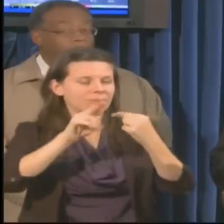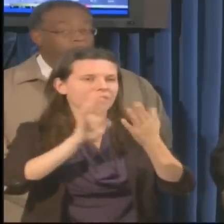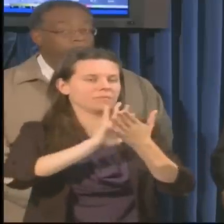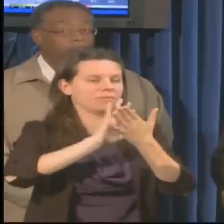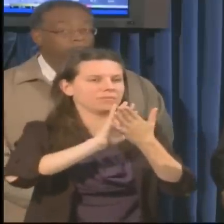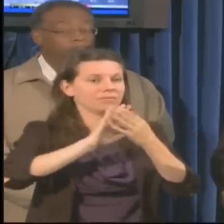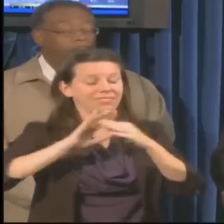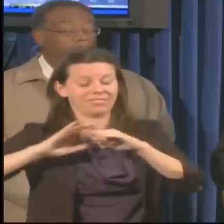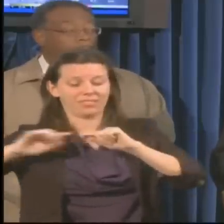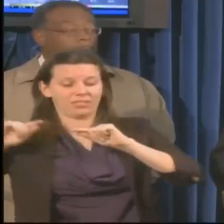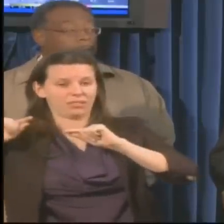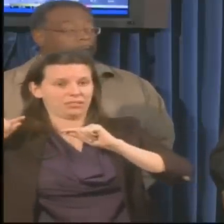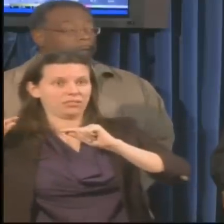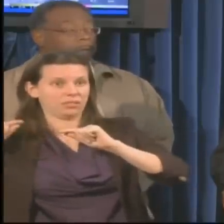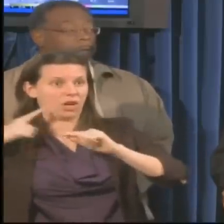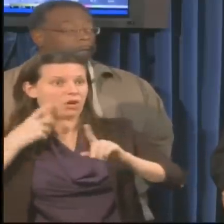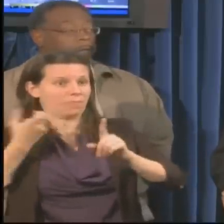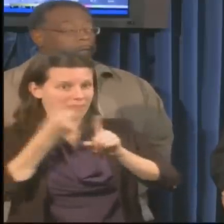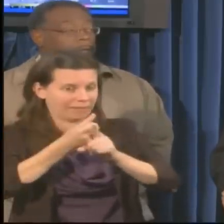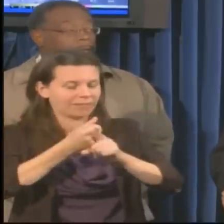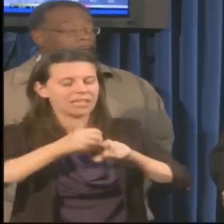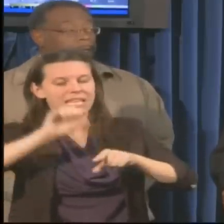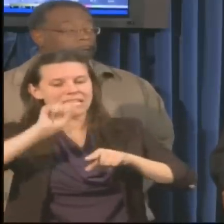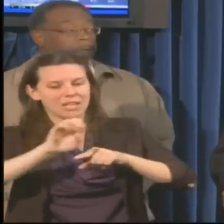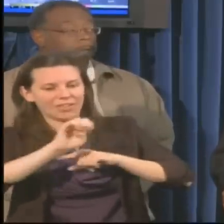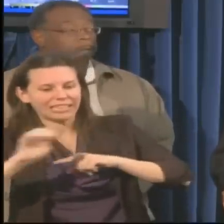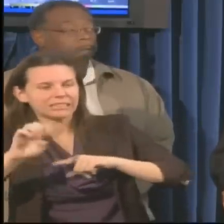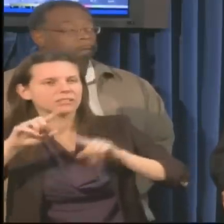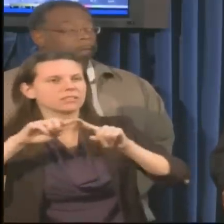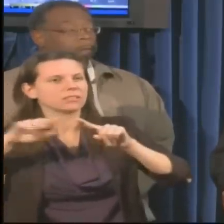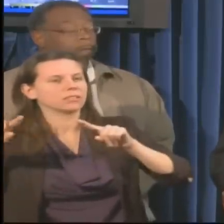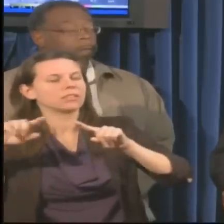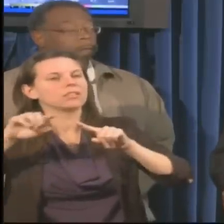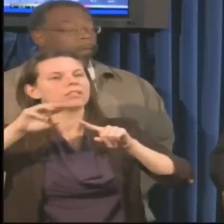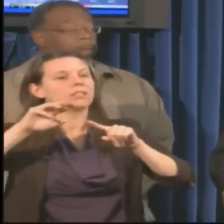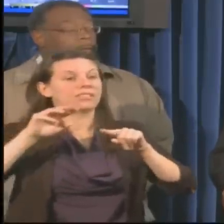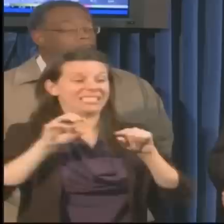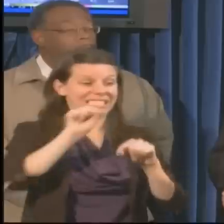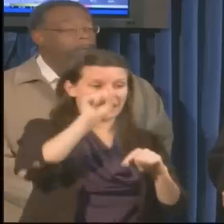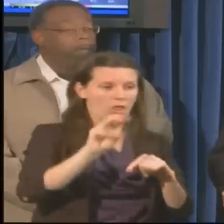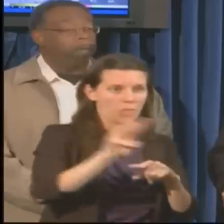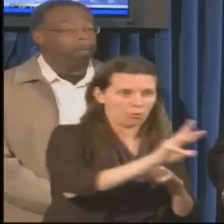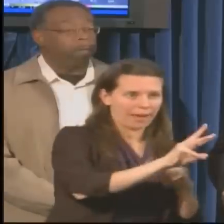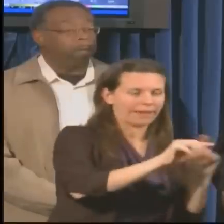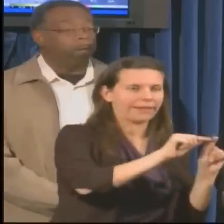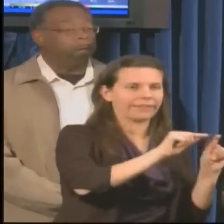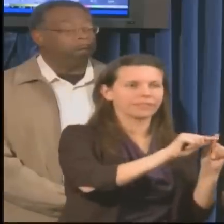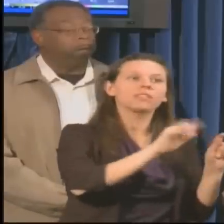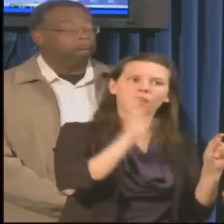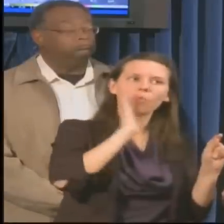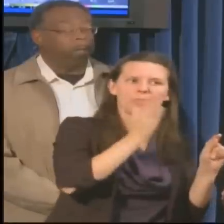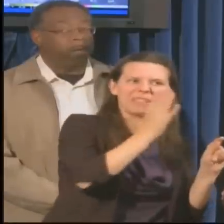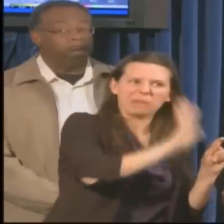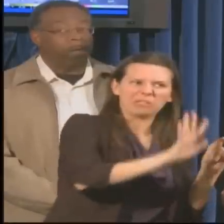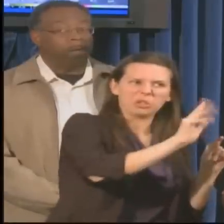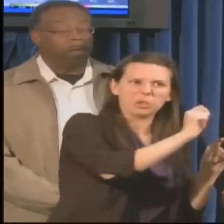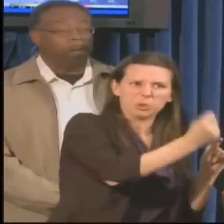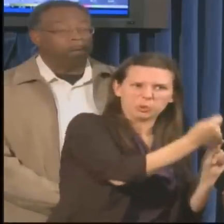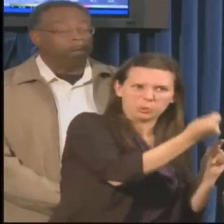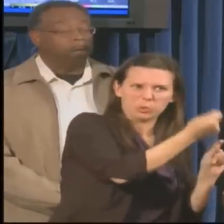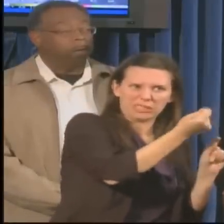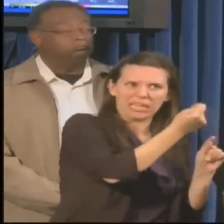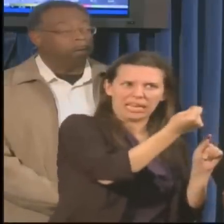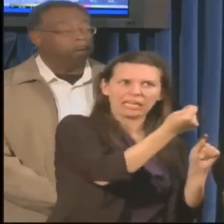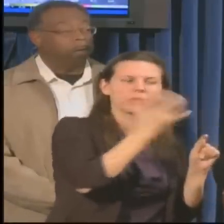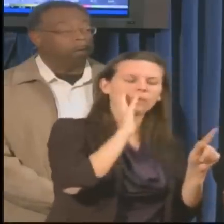the bigger impacts for south side, southeast, southwest, and western Virginia are going to actually be Tuesday as the wraparound